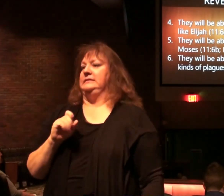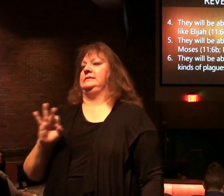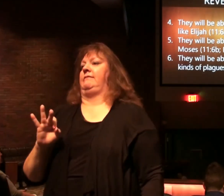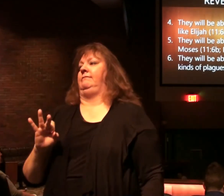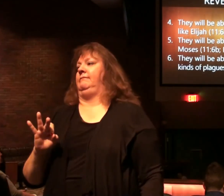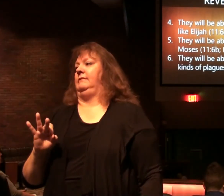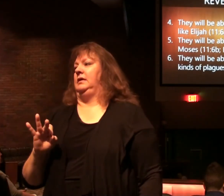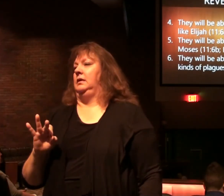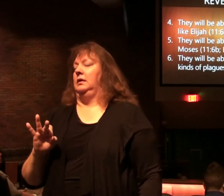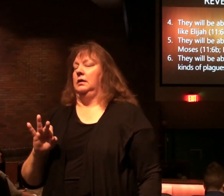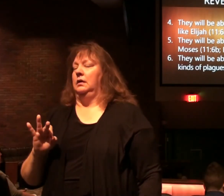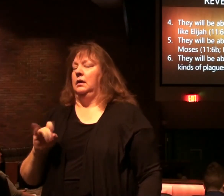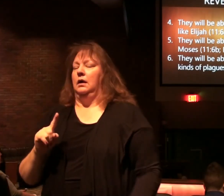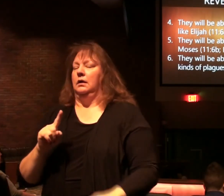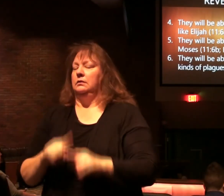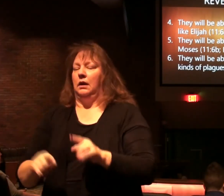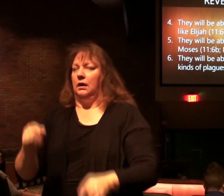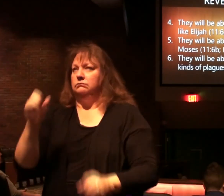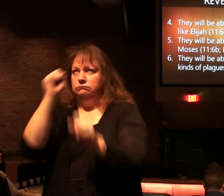It's hard to imagine.